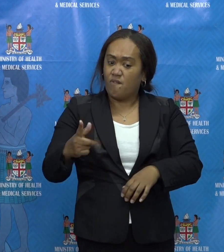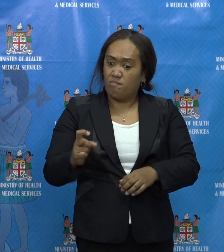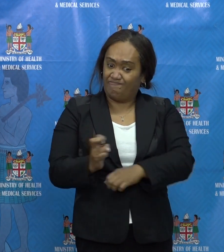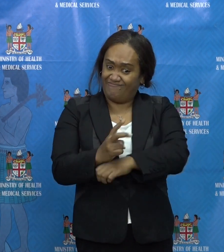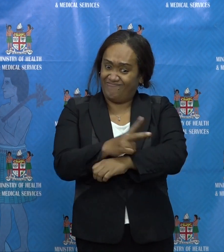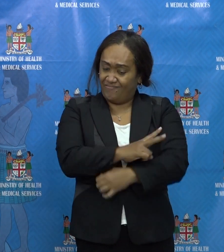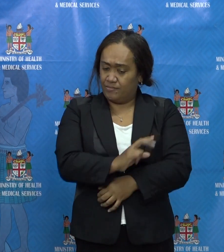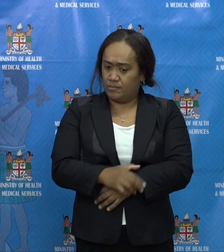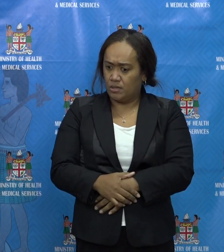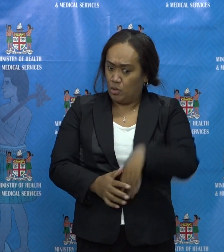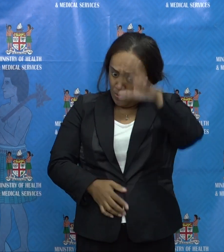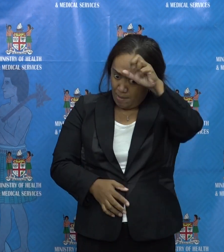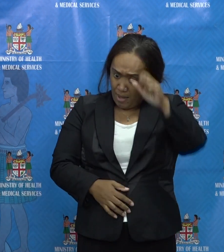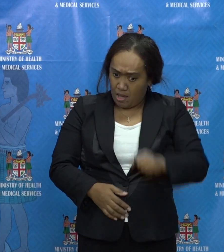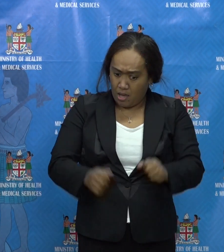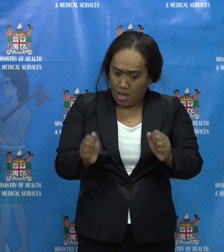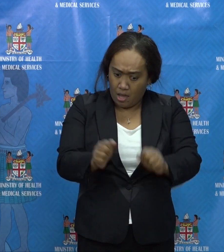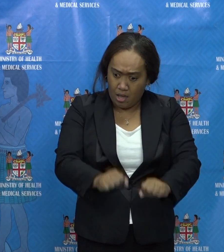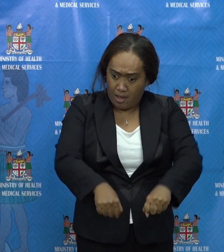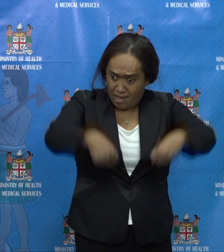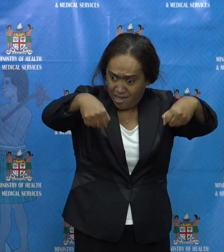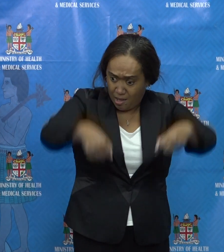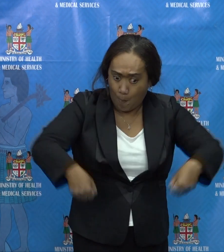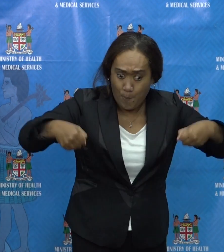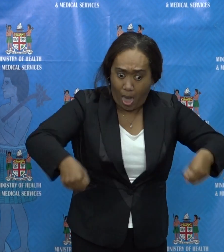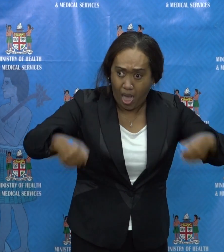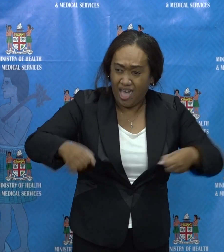couple's luggage or the couple themselves.